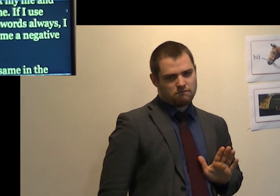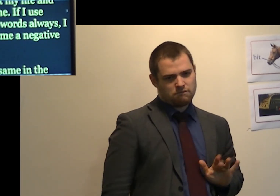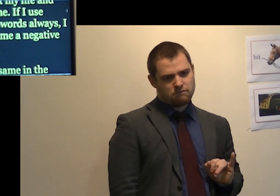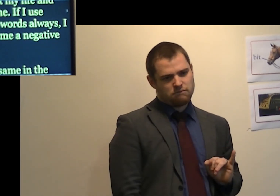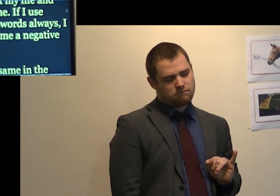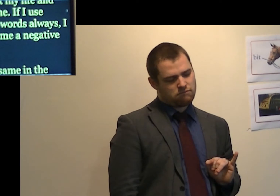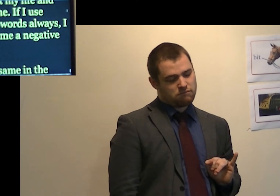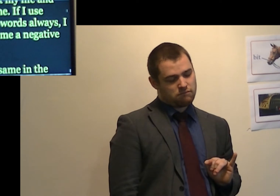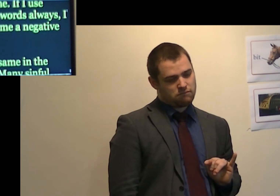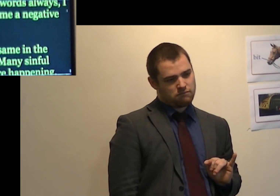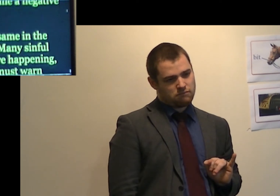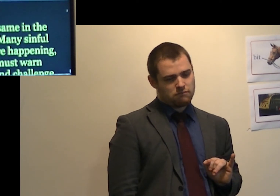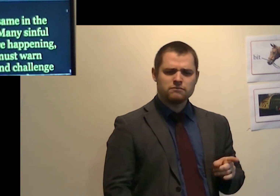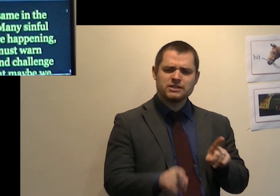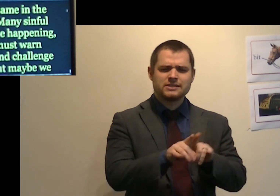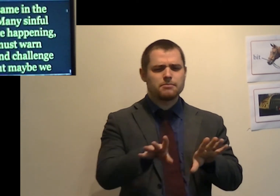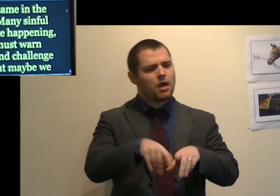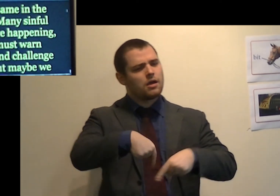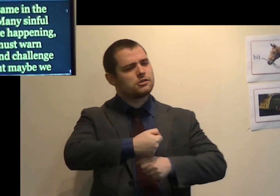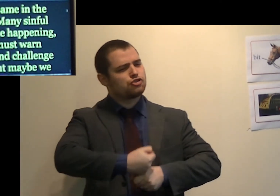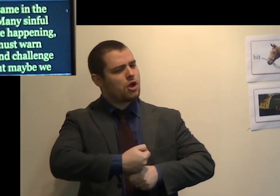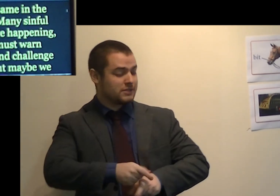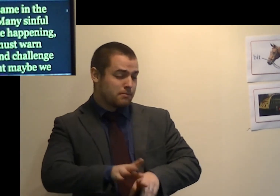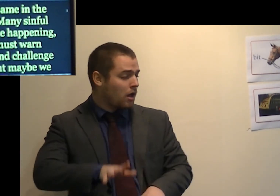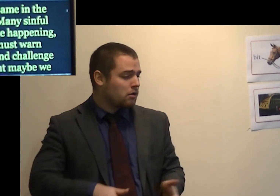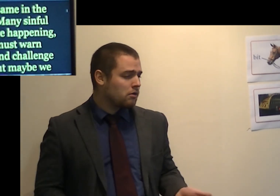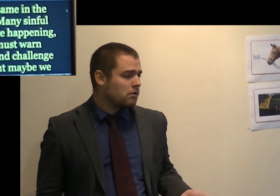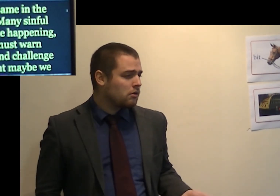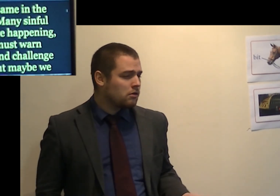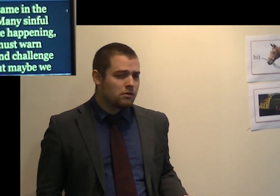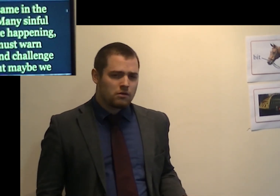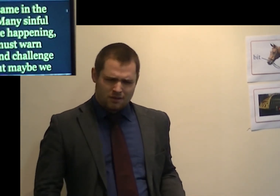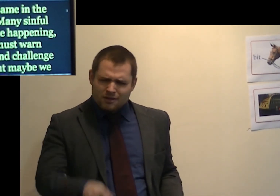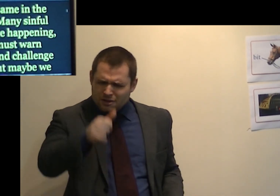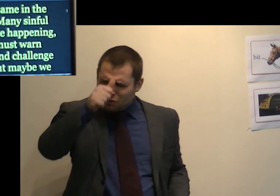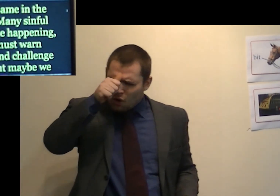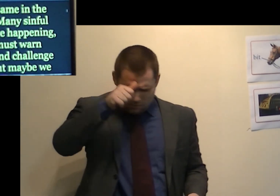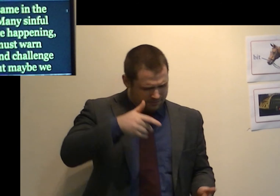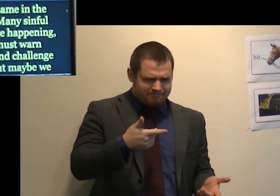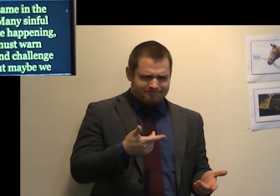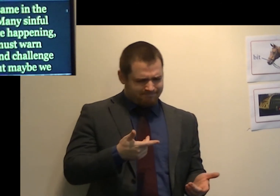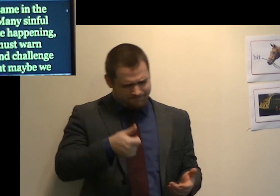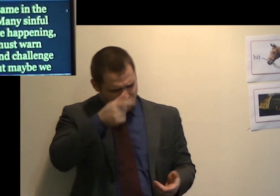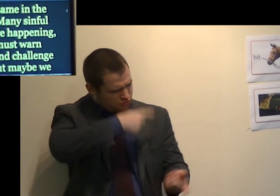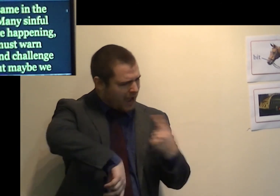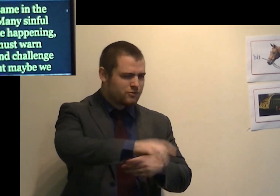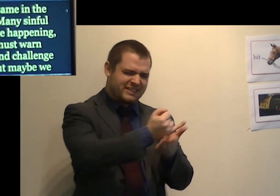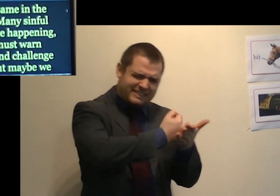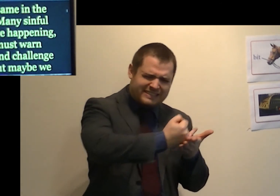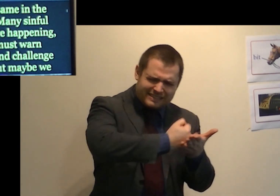It is the same in the church. Many sinful things are happening. And we